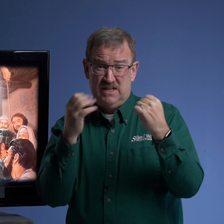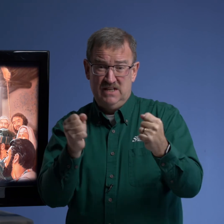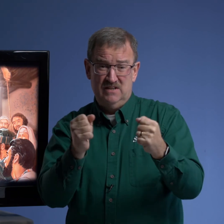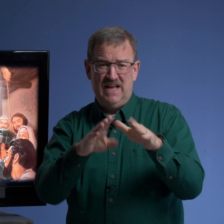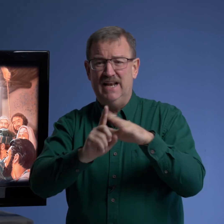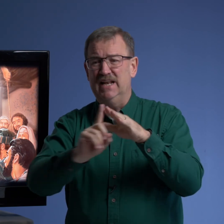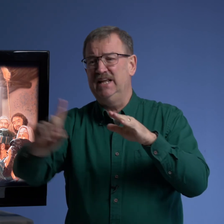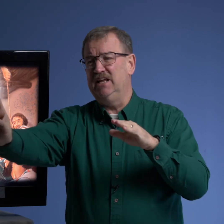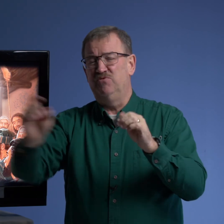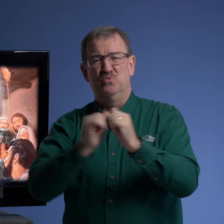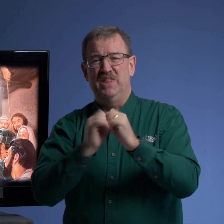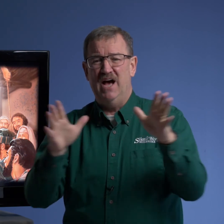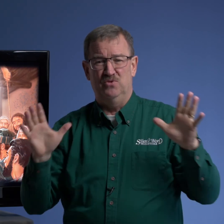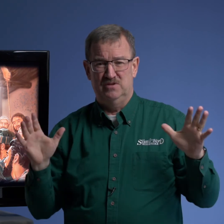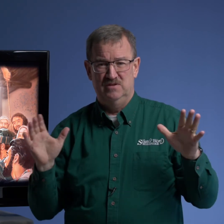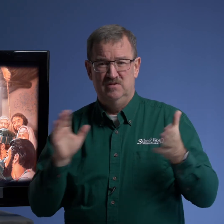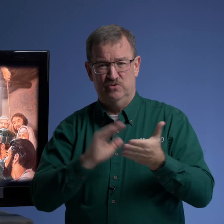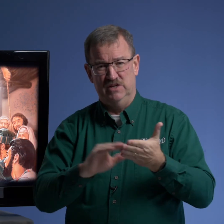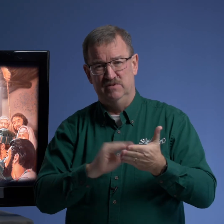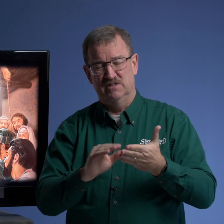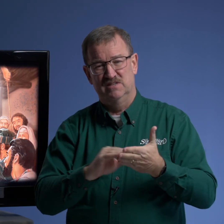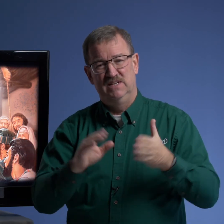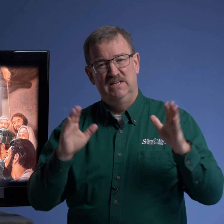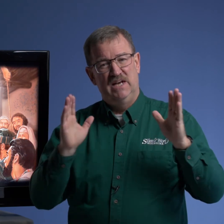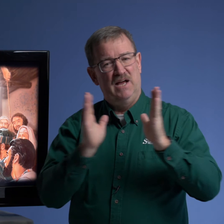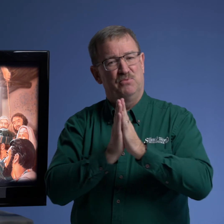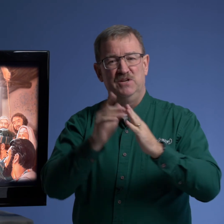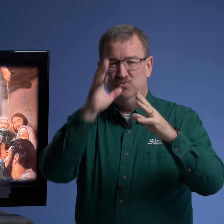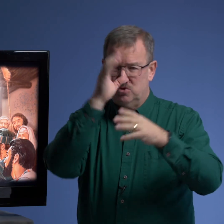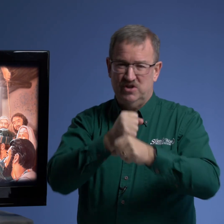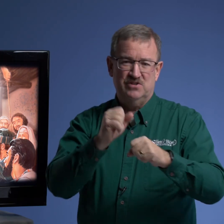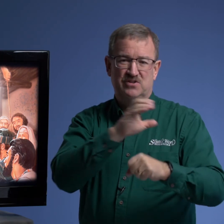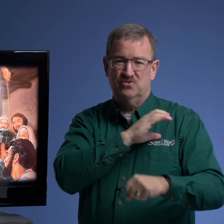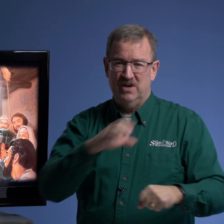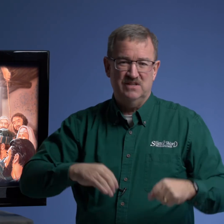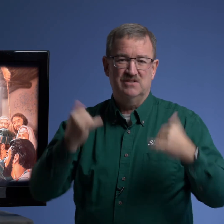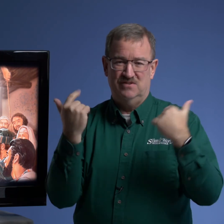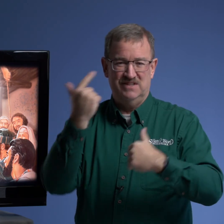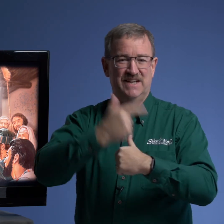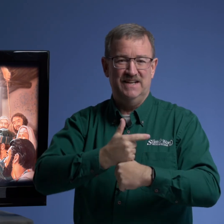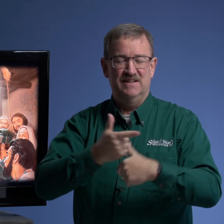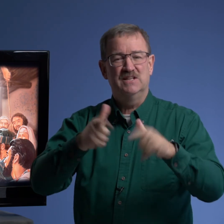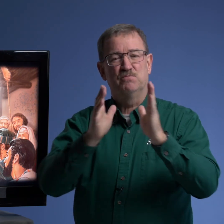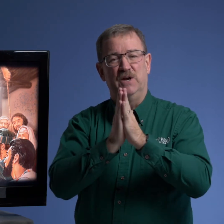heal and leave without forgiveness i pray you will trust christ today let's pray